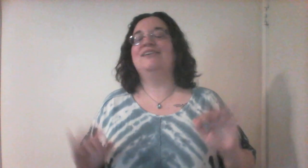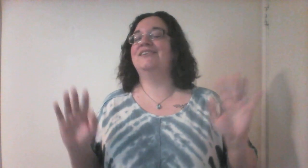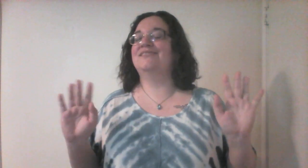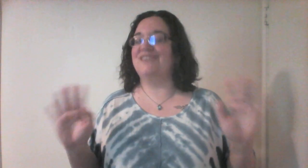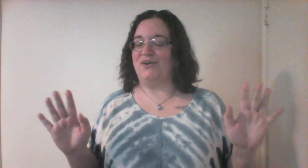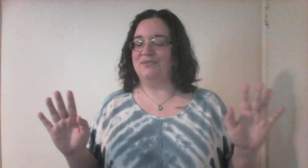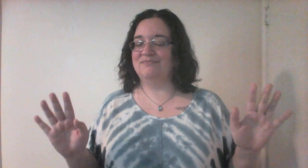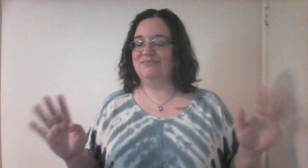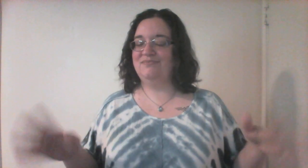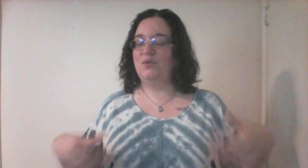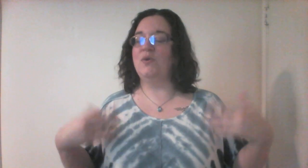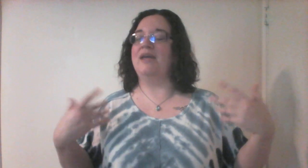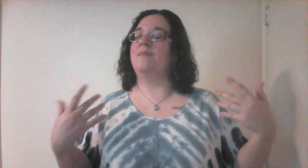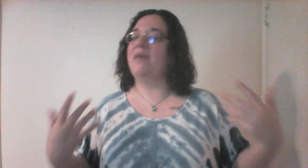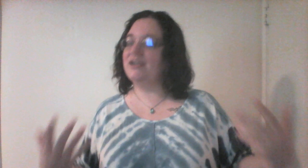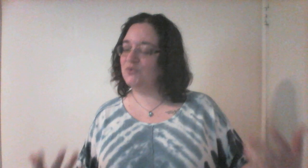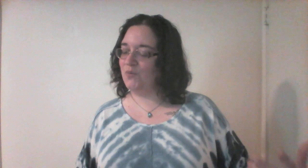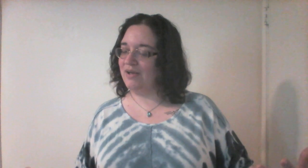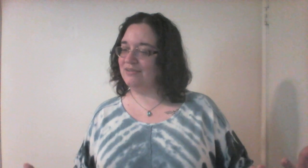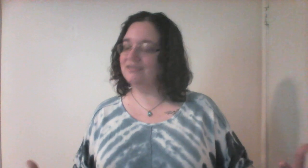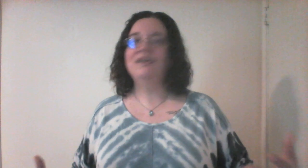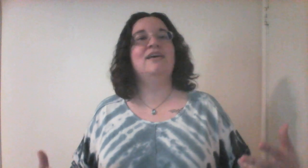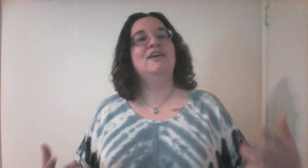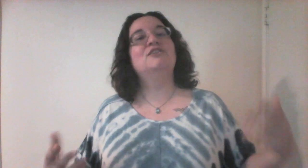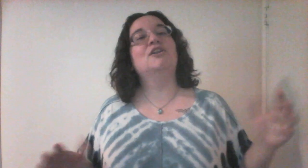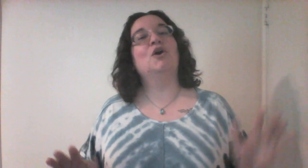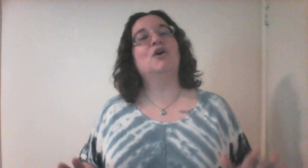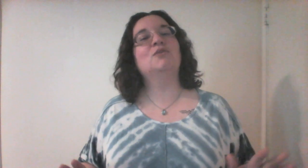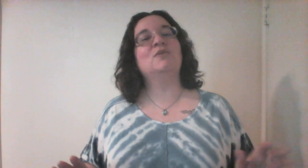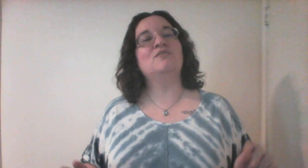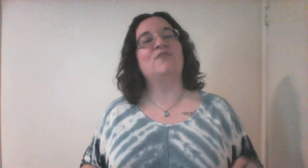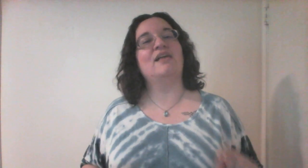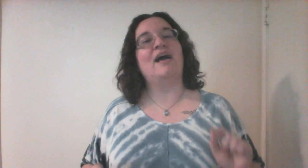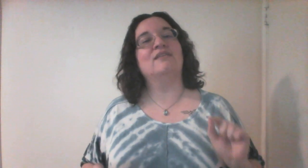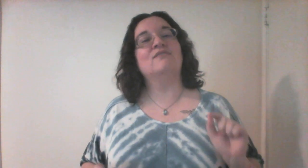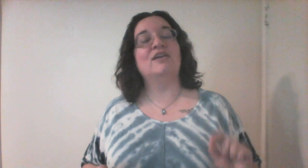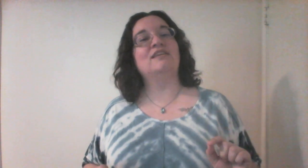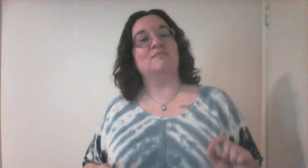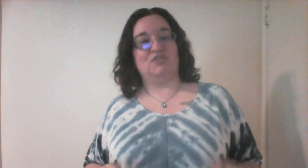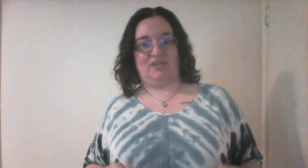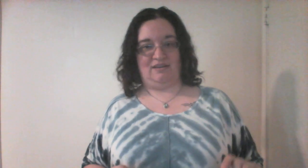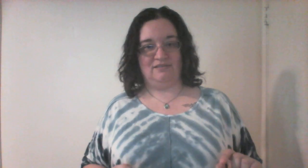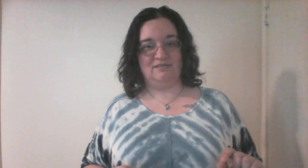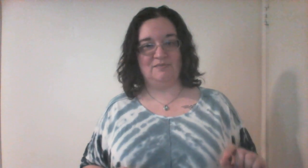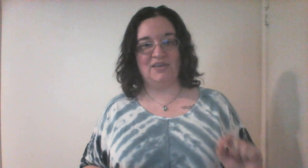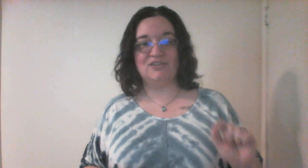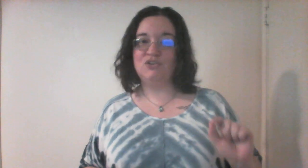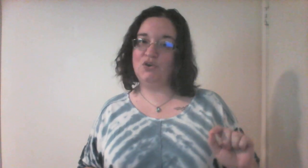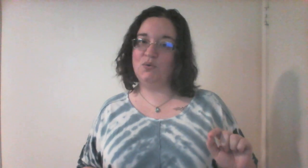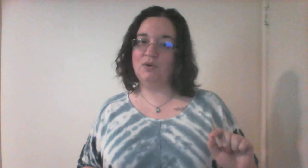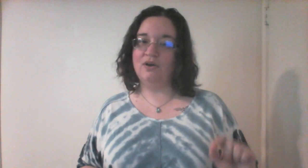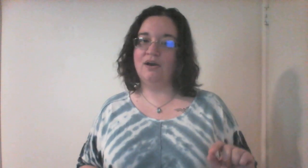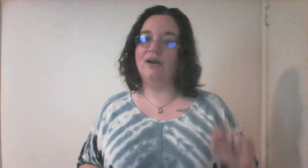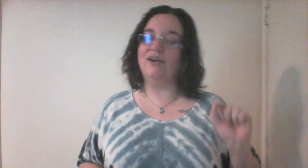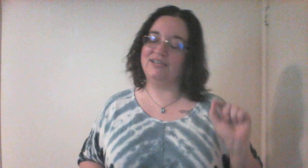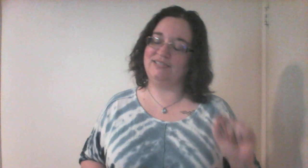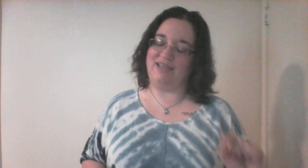No. What I meant was, Did it hurt when you fell out of the vending machine? Because you are a snack.